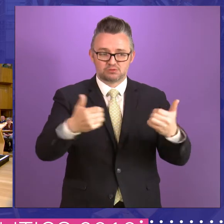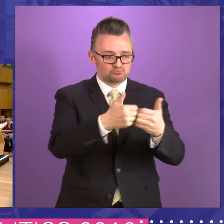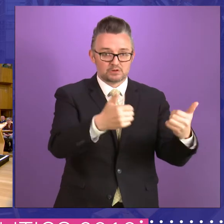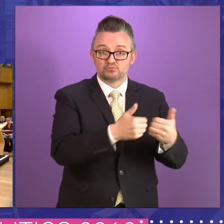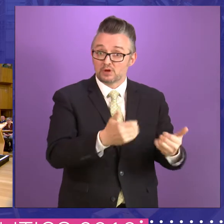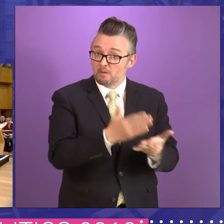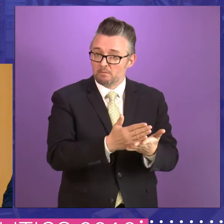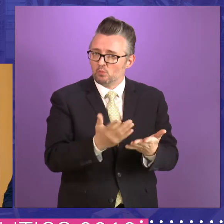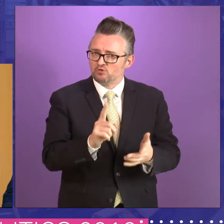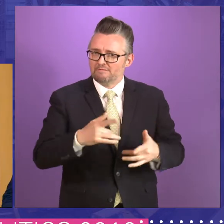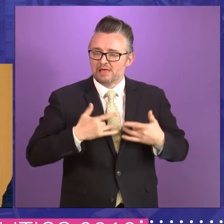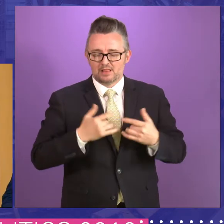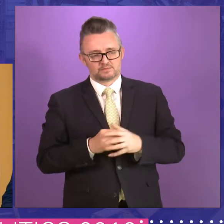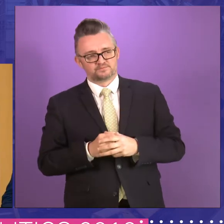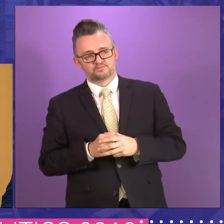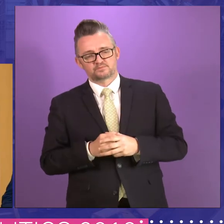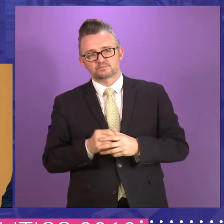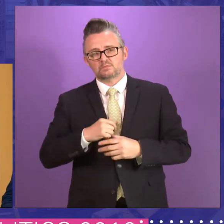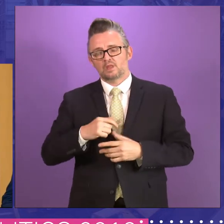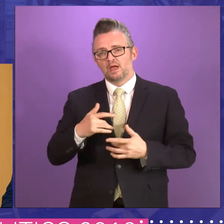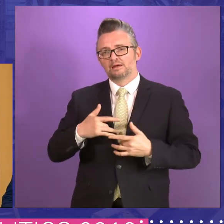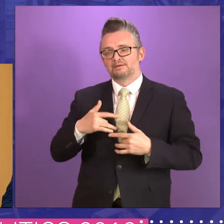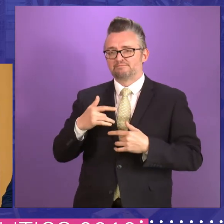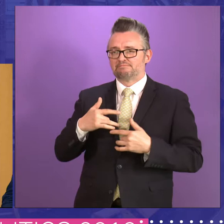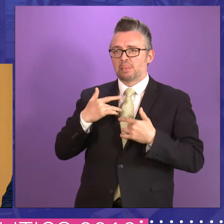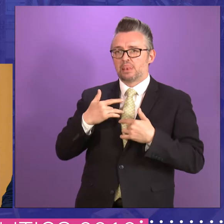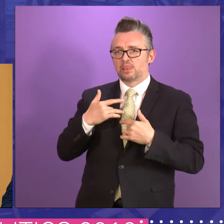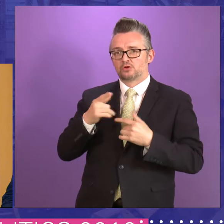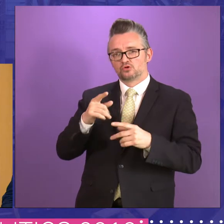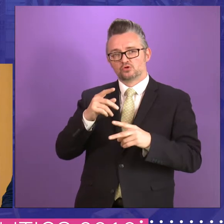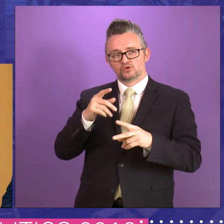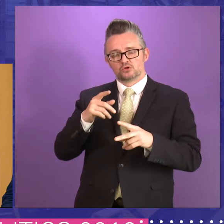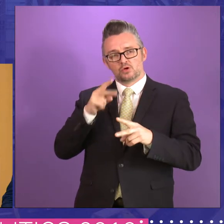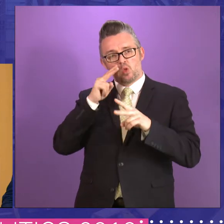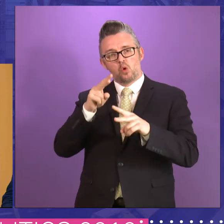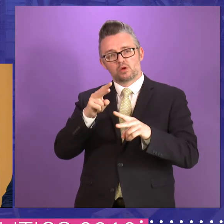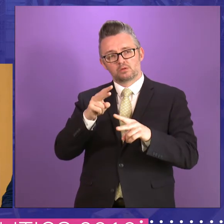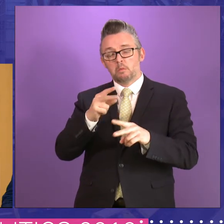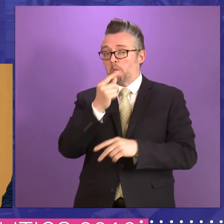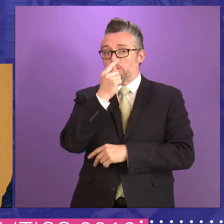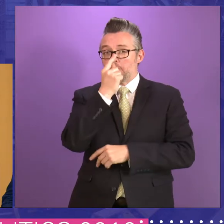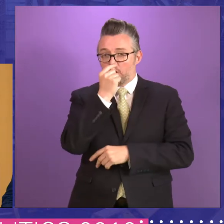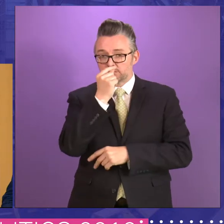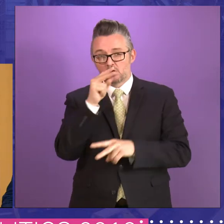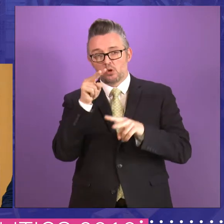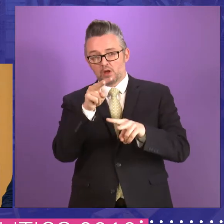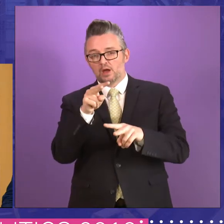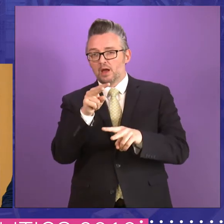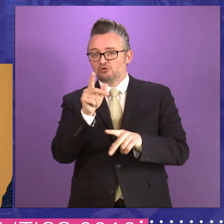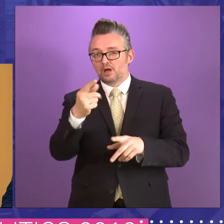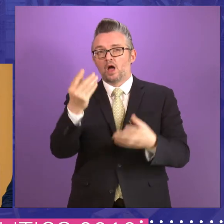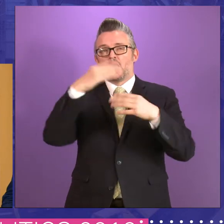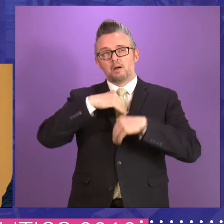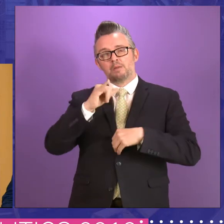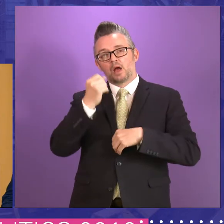I can see why, from one perspective, you might, you might think that. I actually have a feeling that with